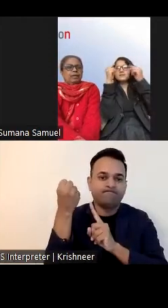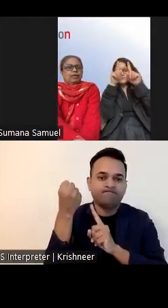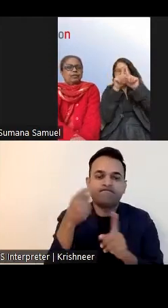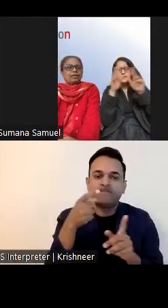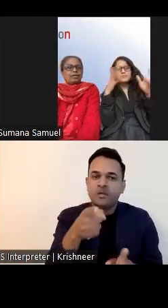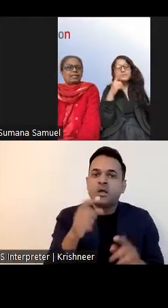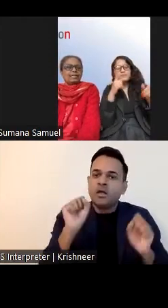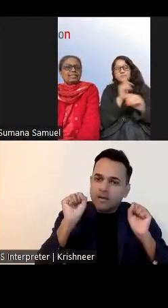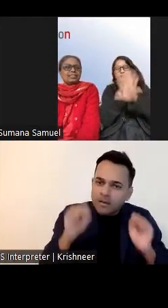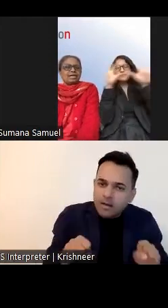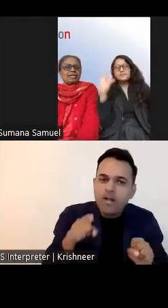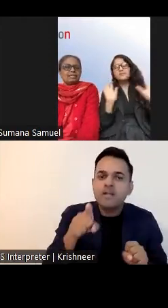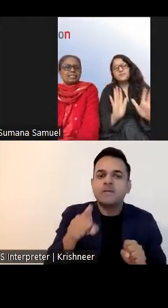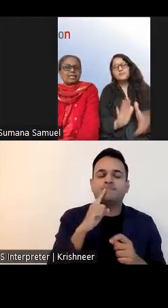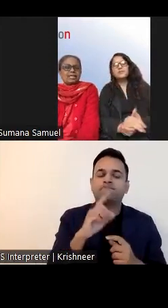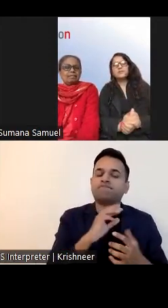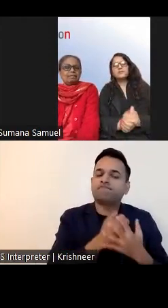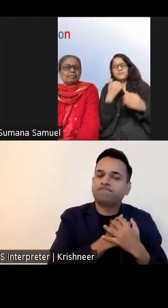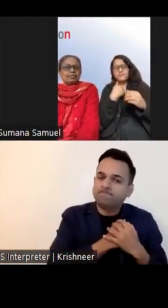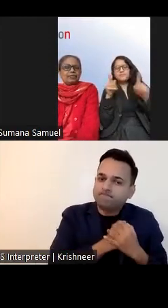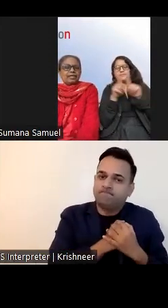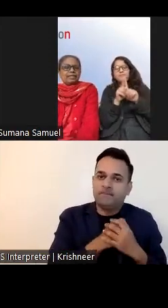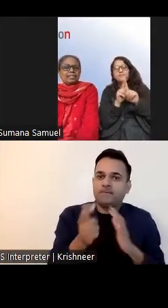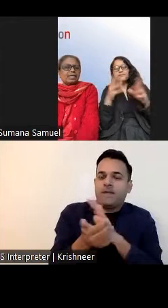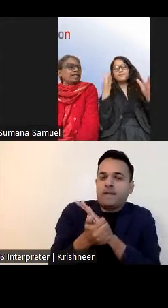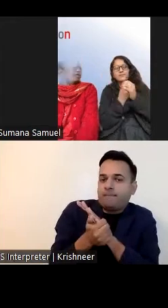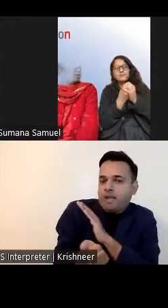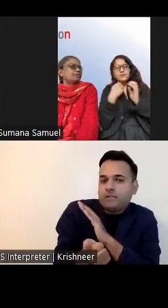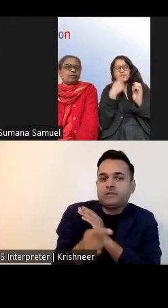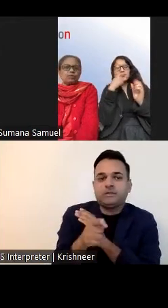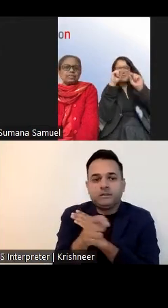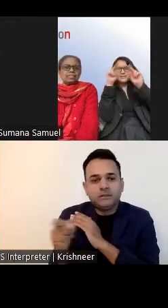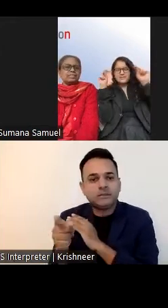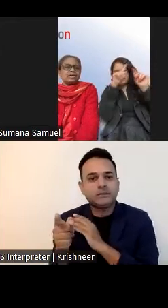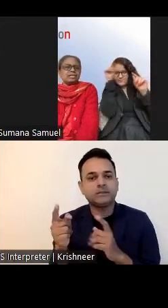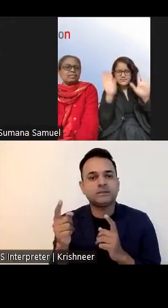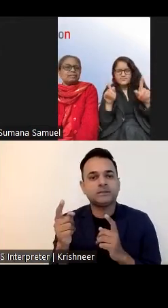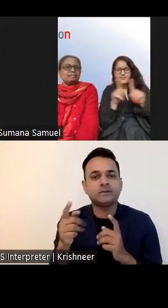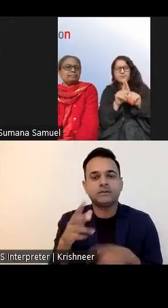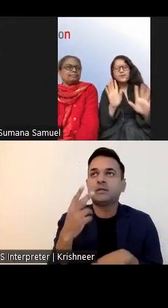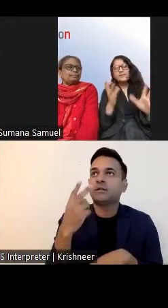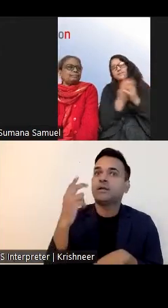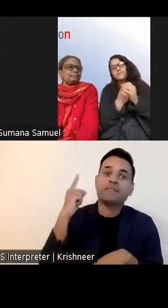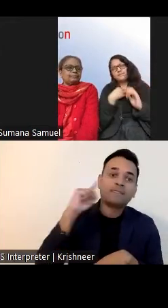You are not a star in the sky, but you are the sky that holds the stars.